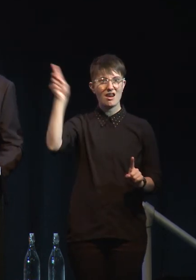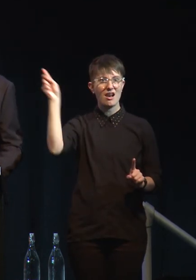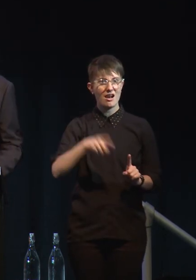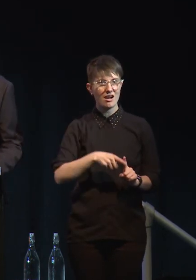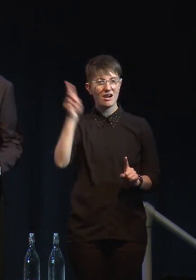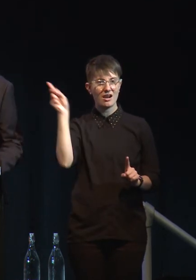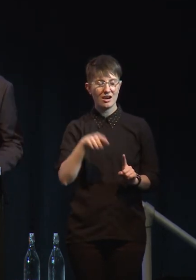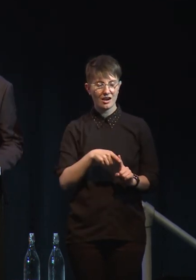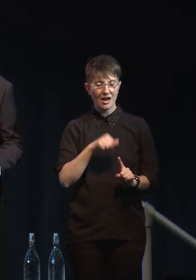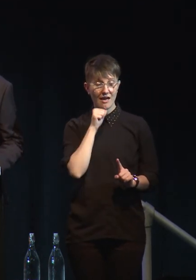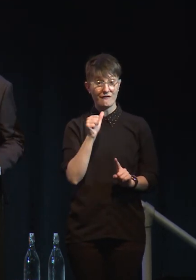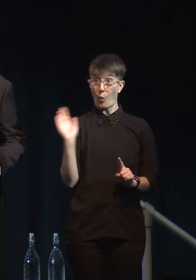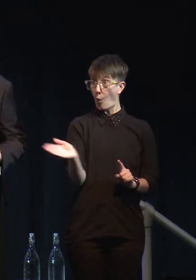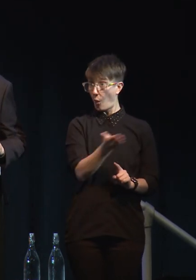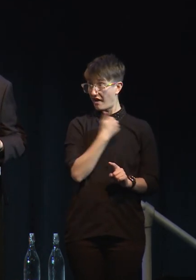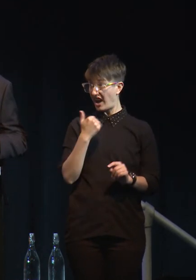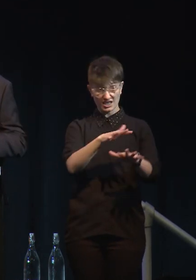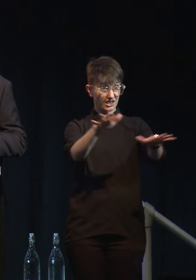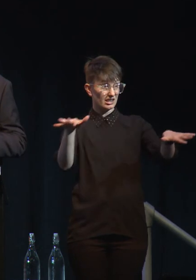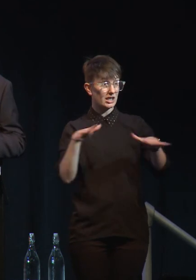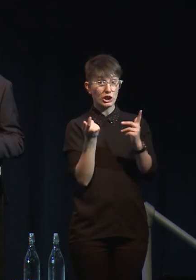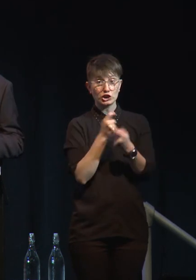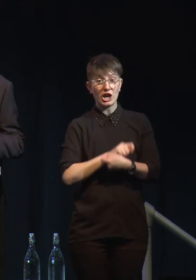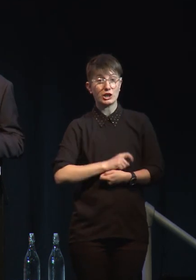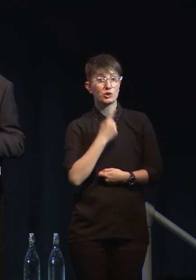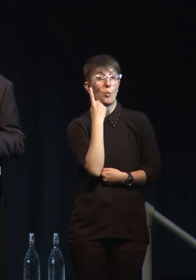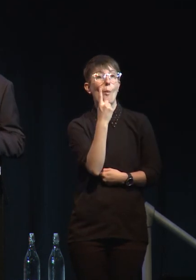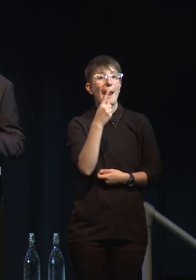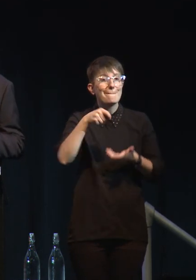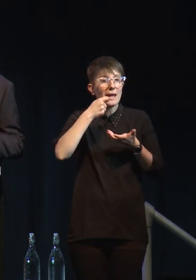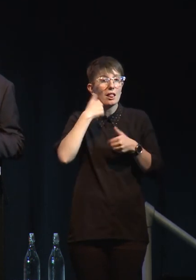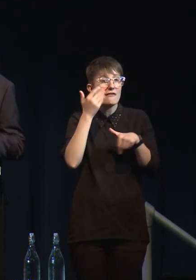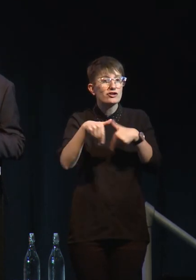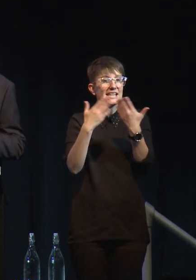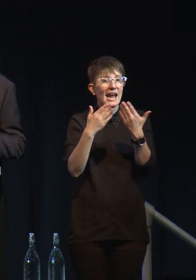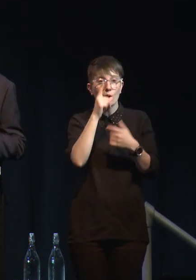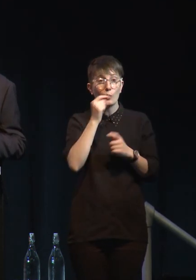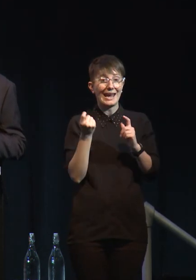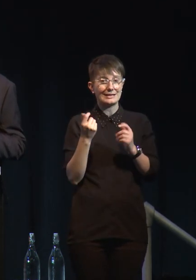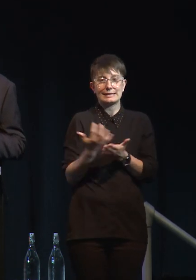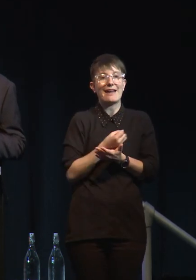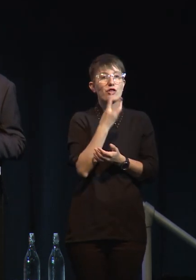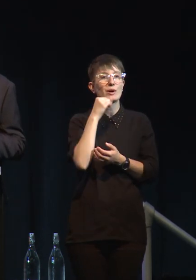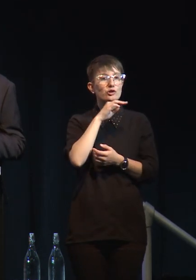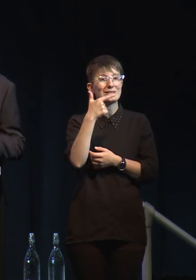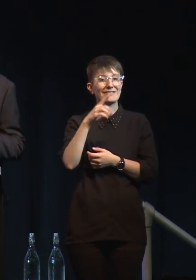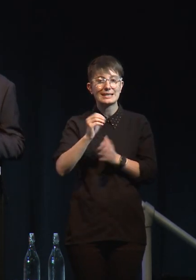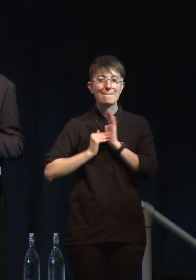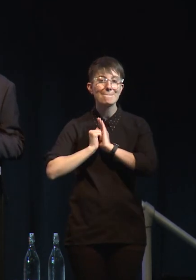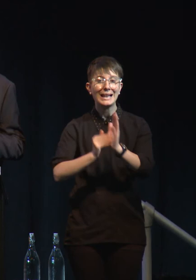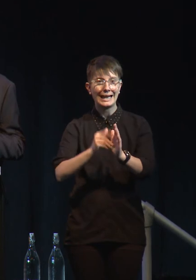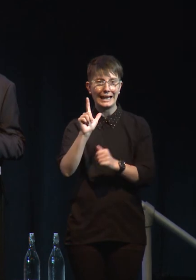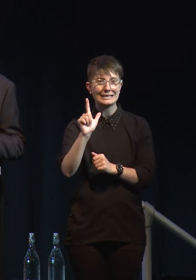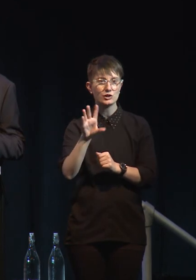meals a day collectively, we can save 370 million liters of water, and we can drive